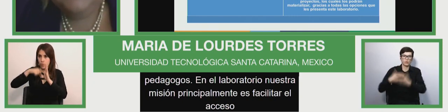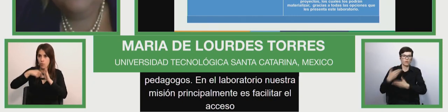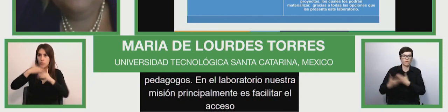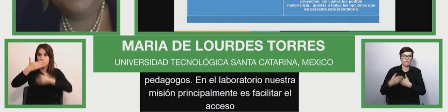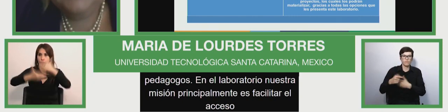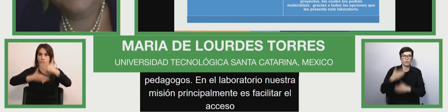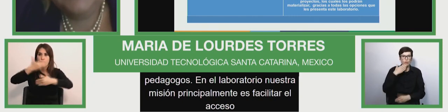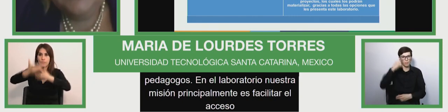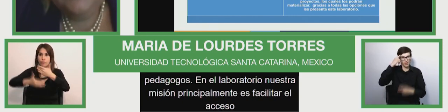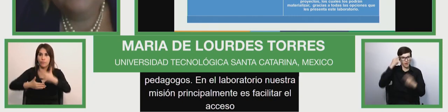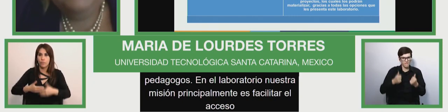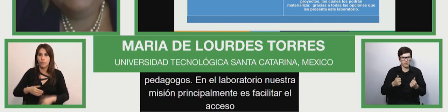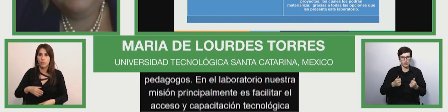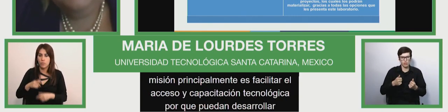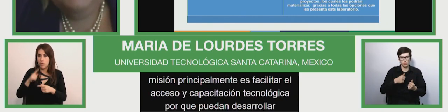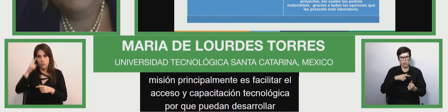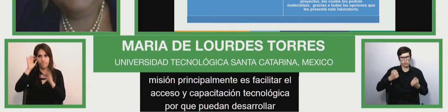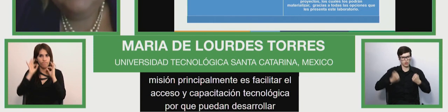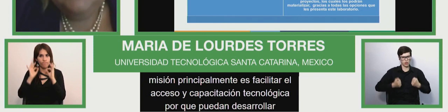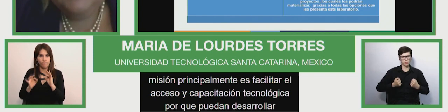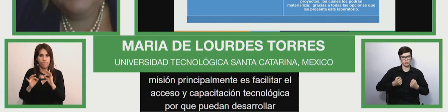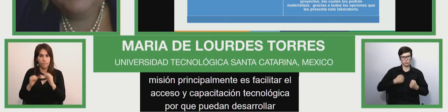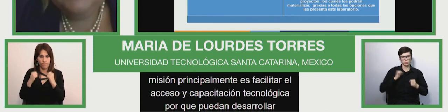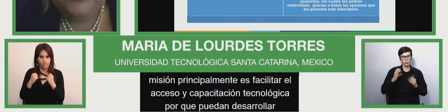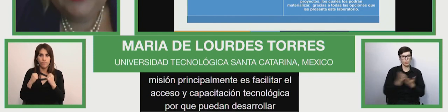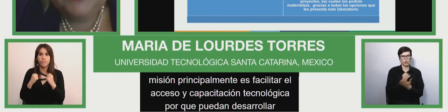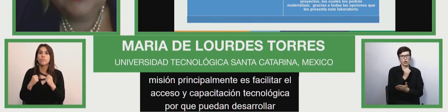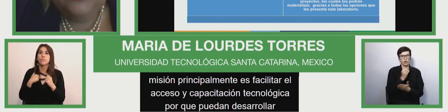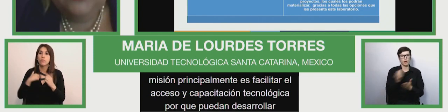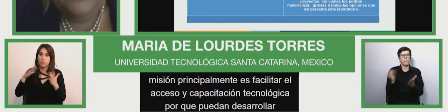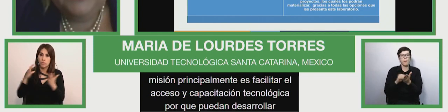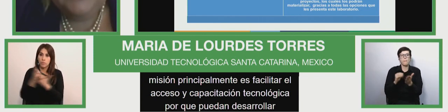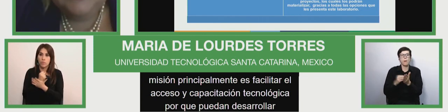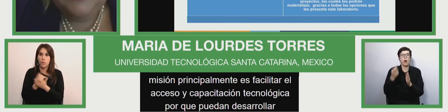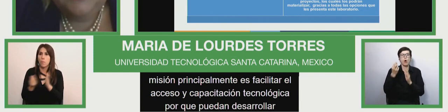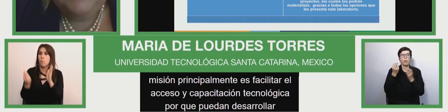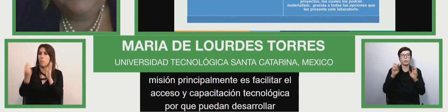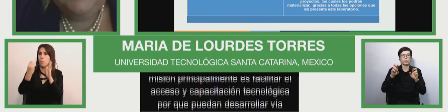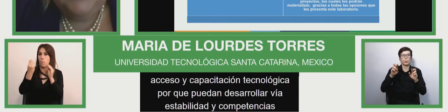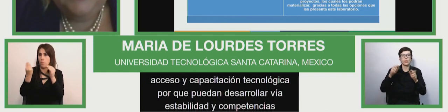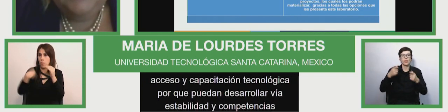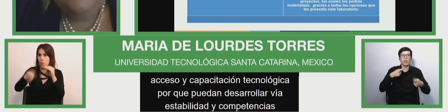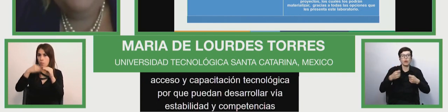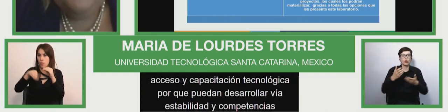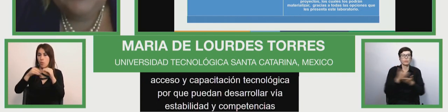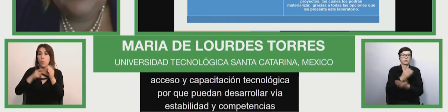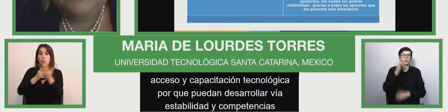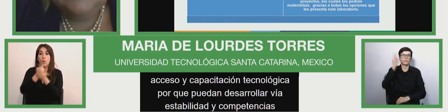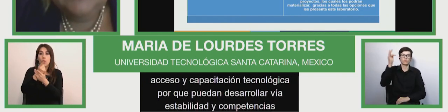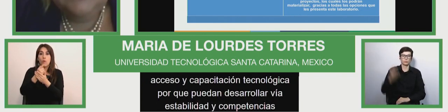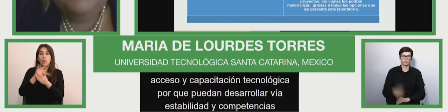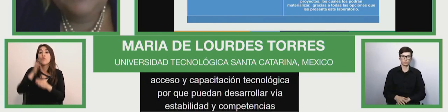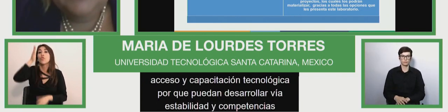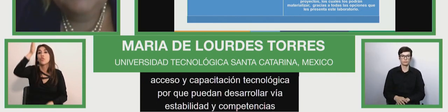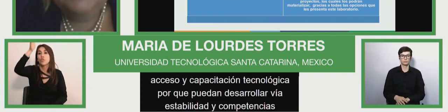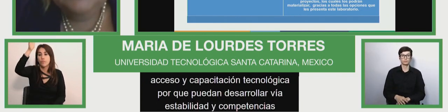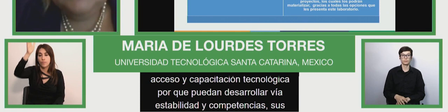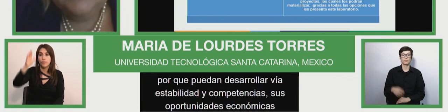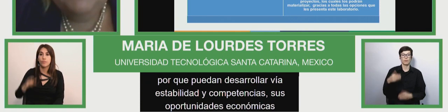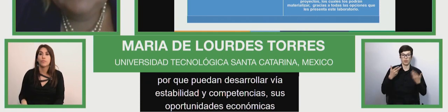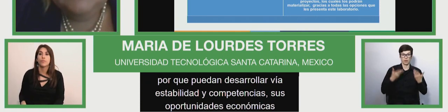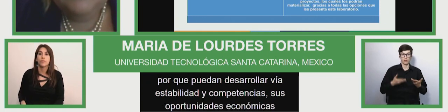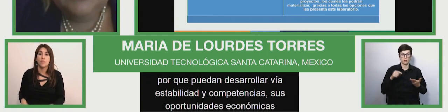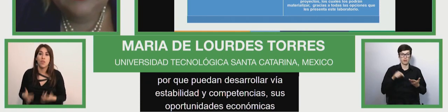aspect is to facilitate access and training technological training so that they can develop innovative projects